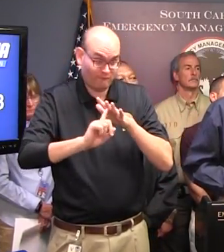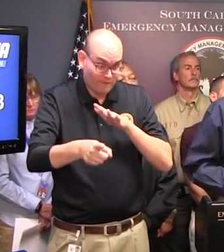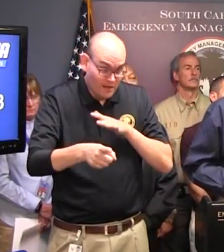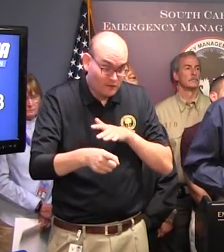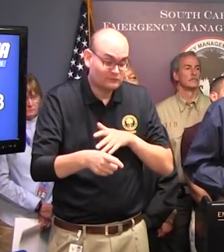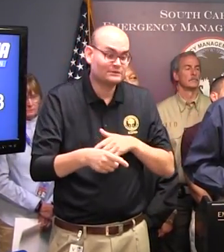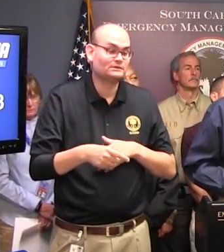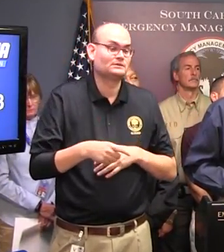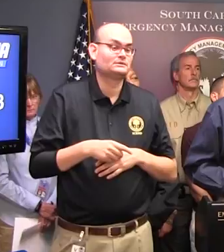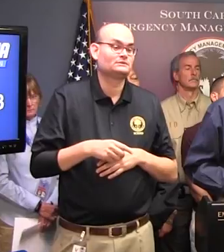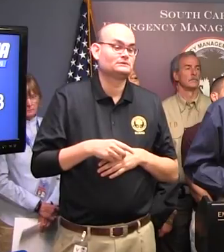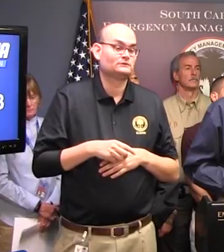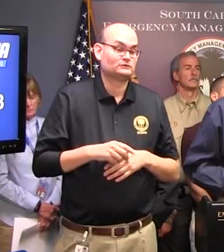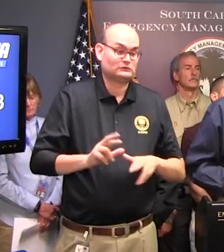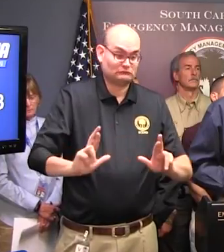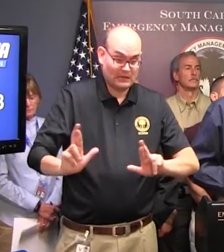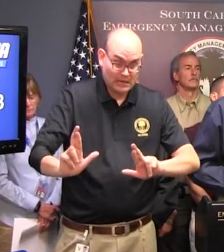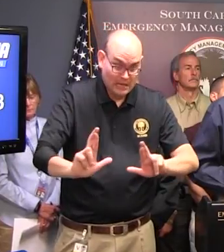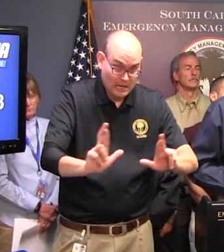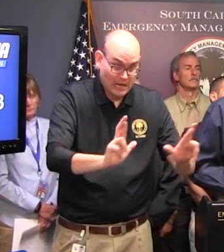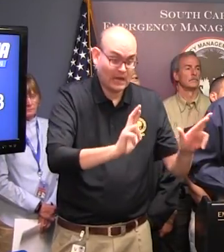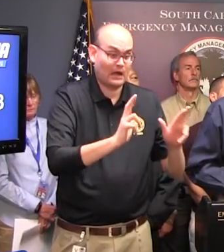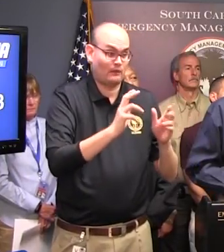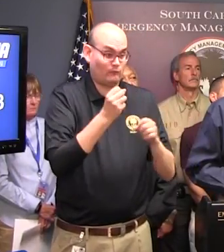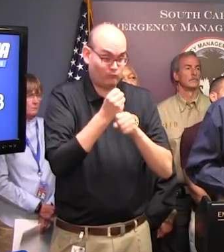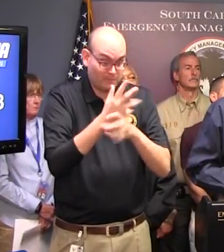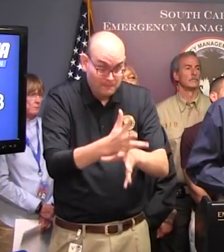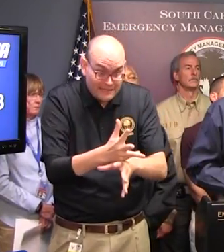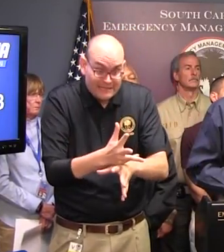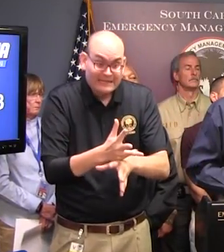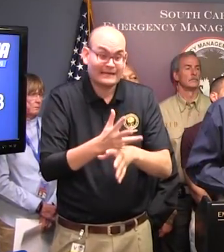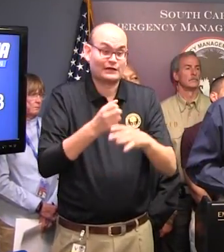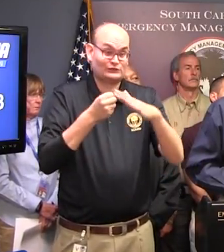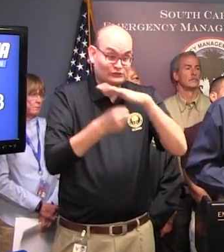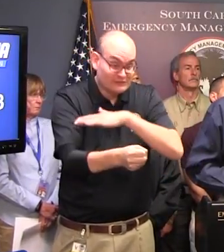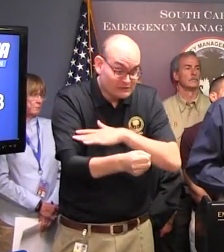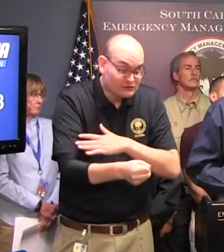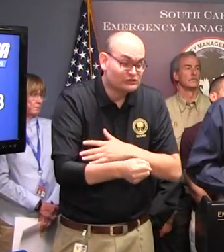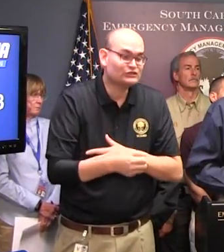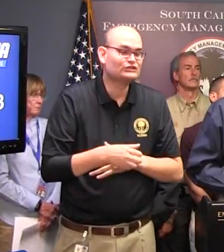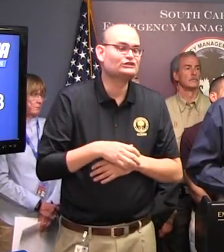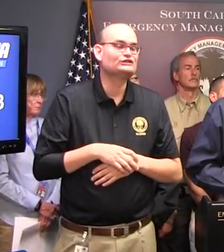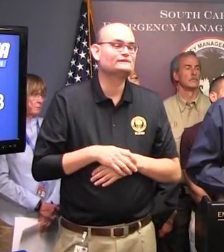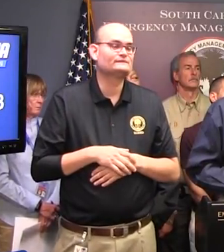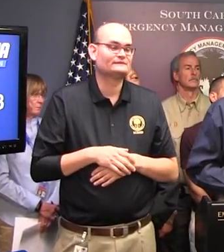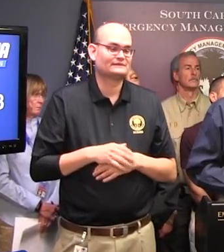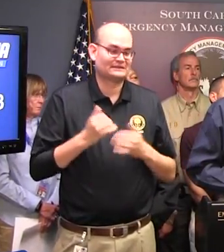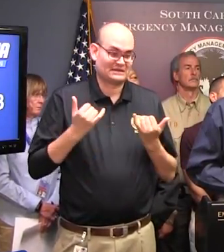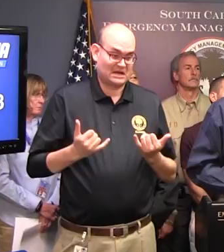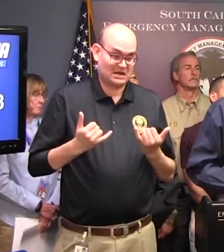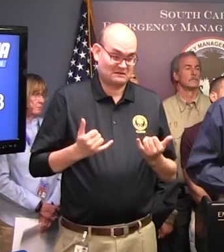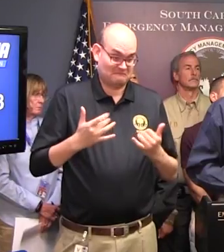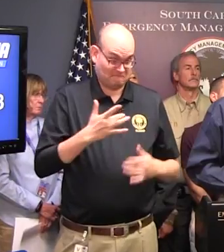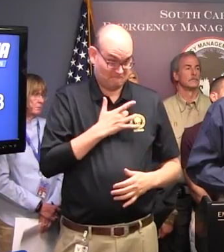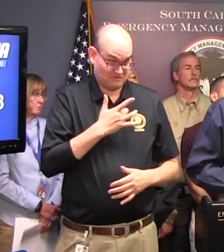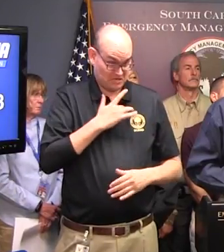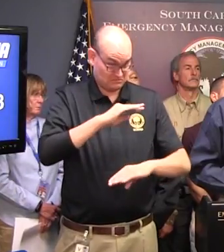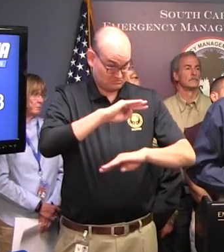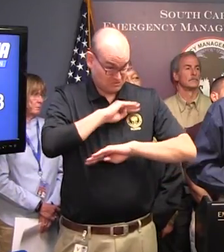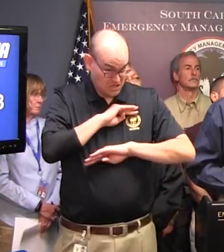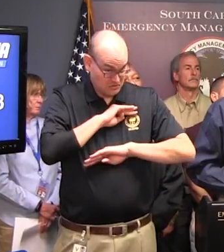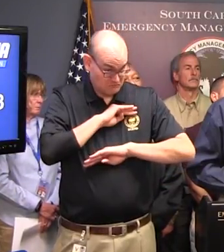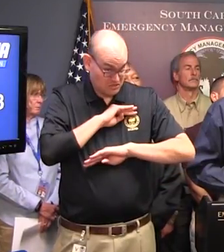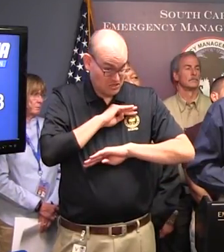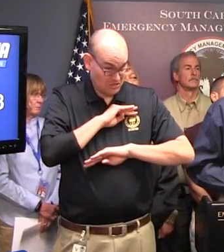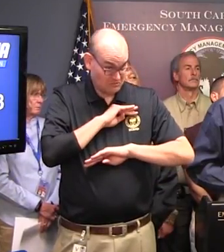planning ahead for these shelters. And as it stands now, are you satisfied with, you know, all of the efforts,